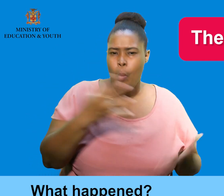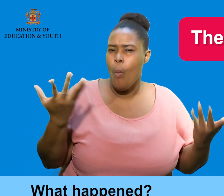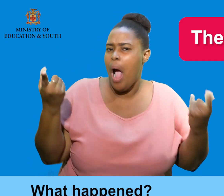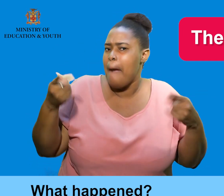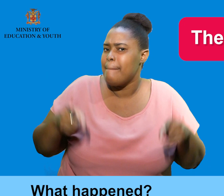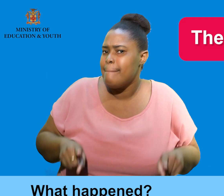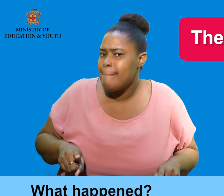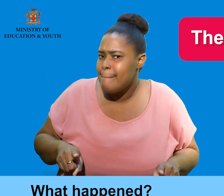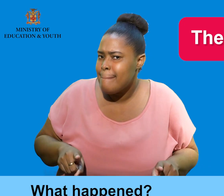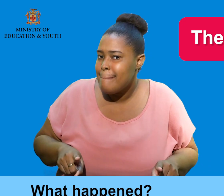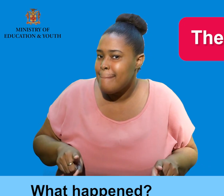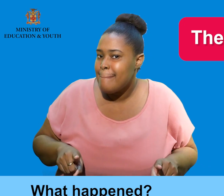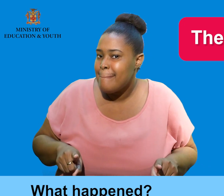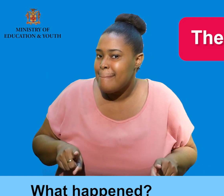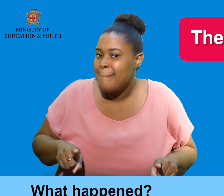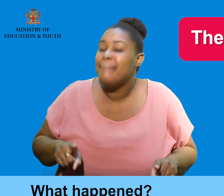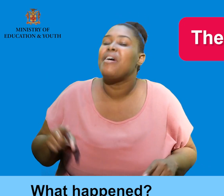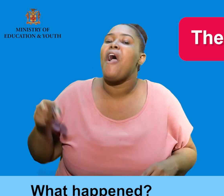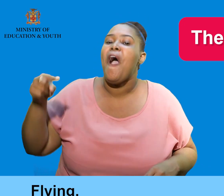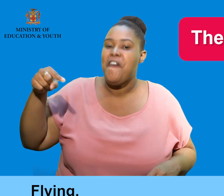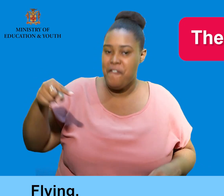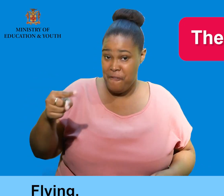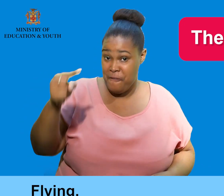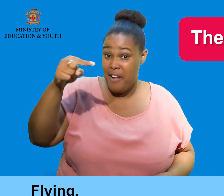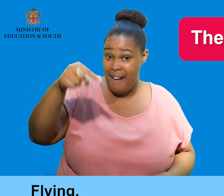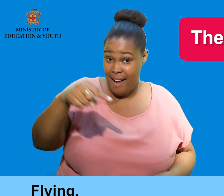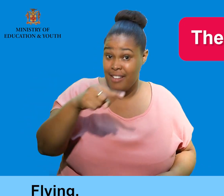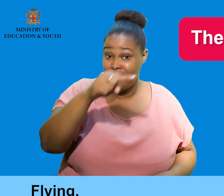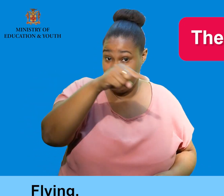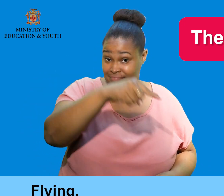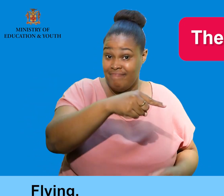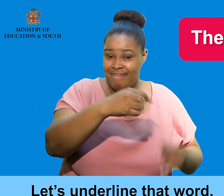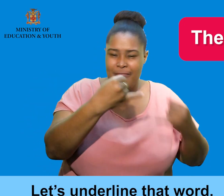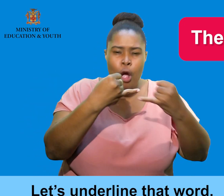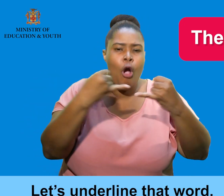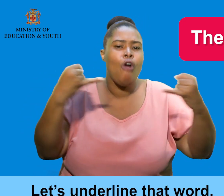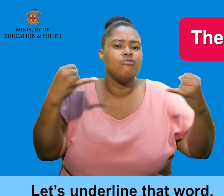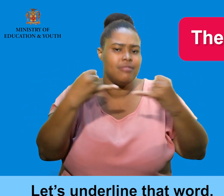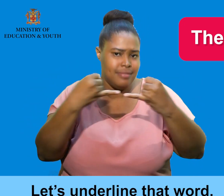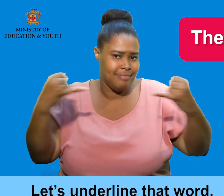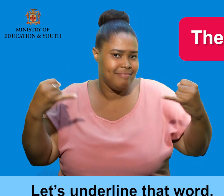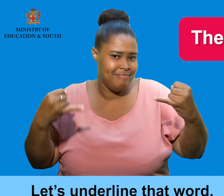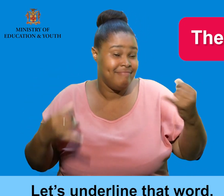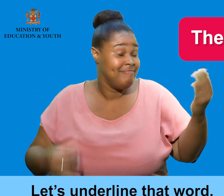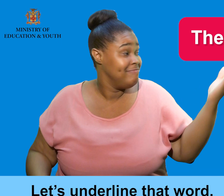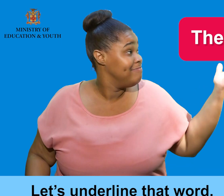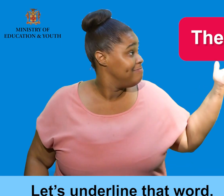What happened? Flying. Crying. Let's underline that word.